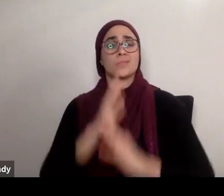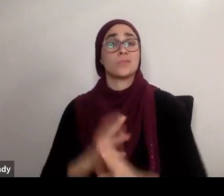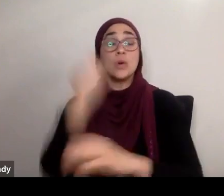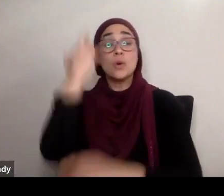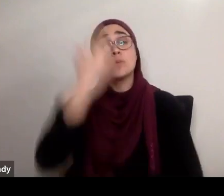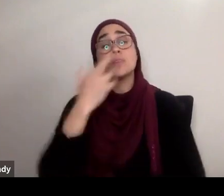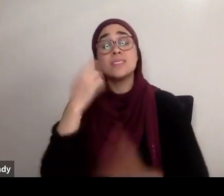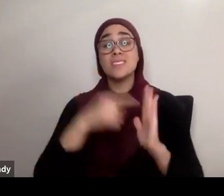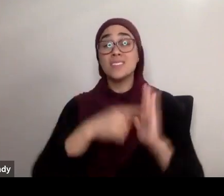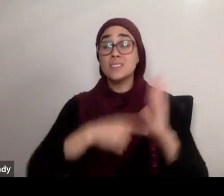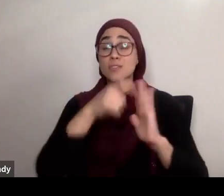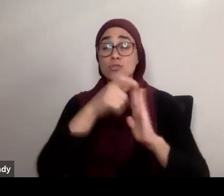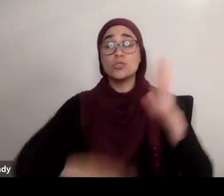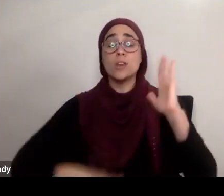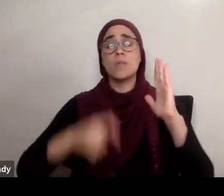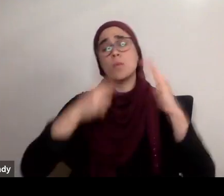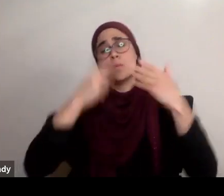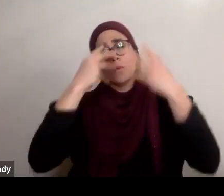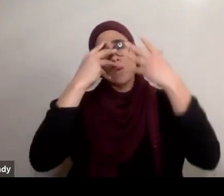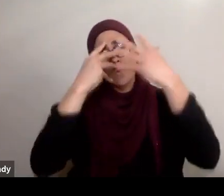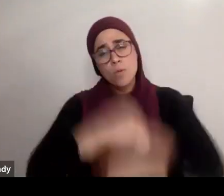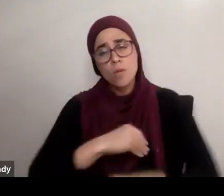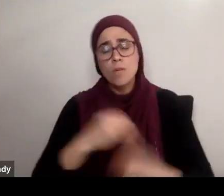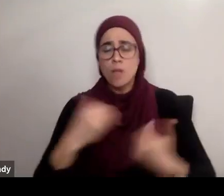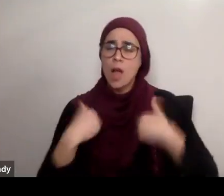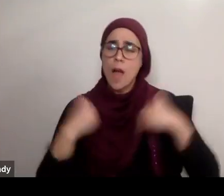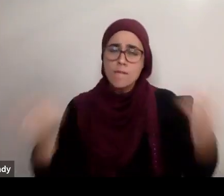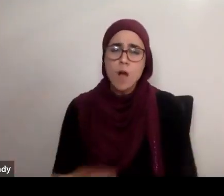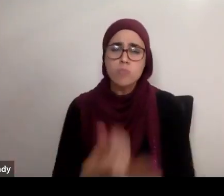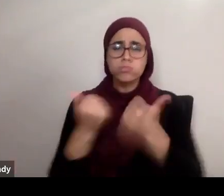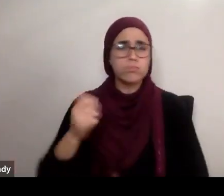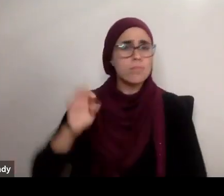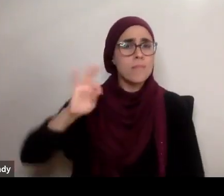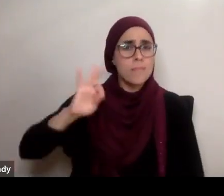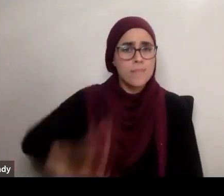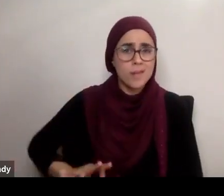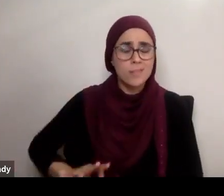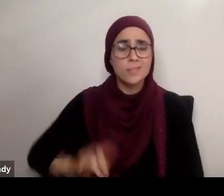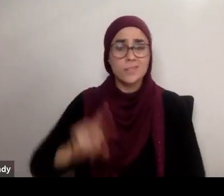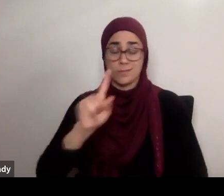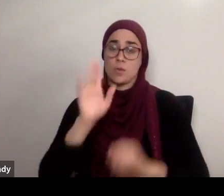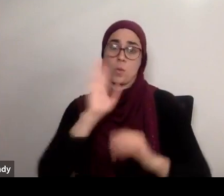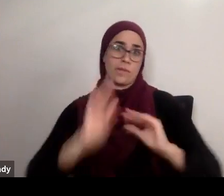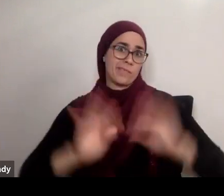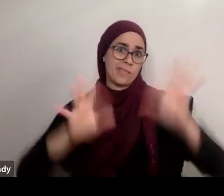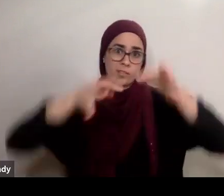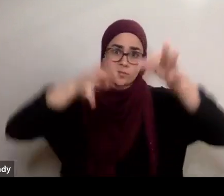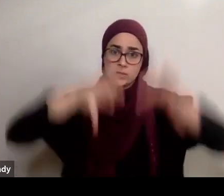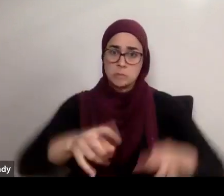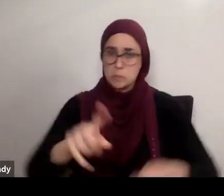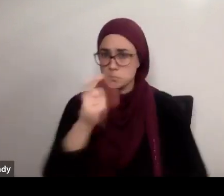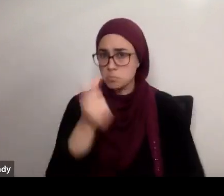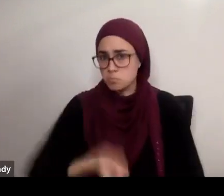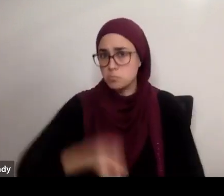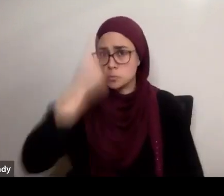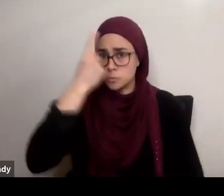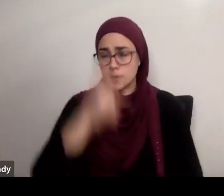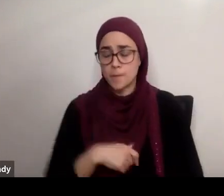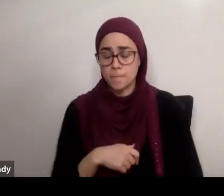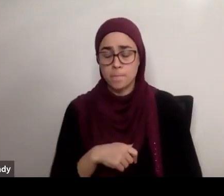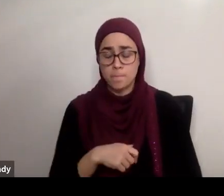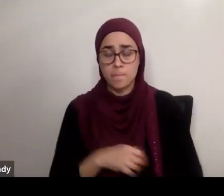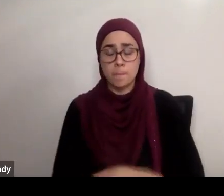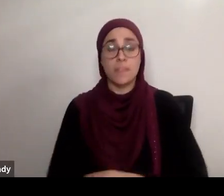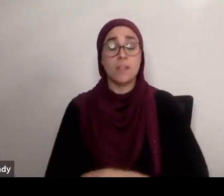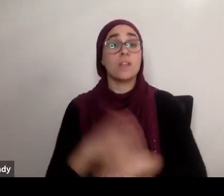simple and concise way. And that's, again, very clear when you get to study the words in detail. So let's begin. Allah subhanahu wa ta'ala